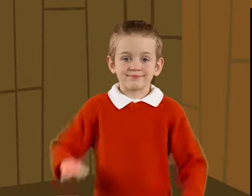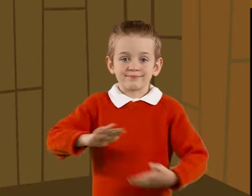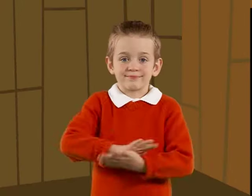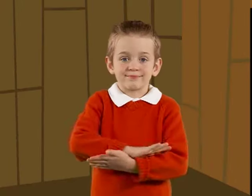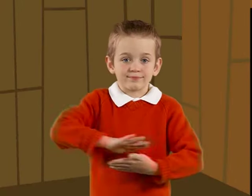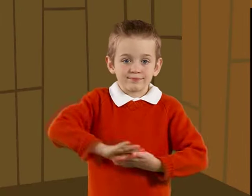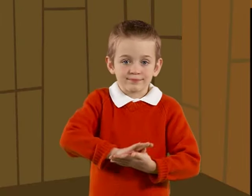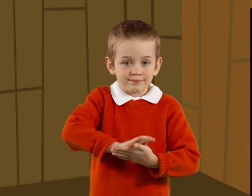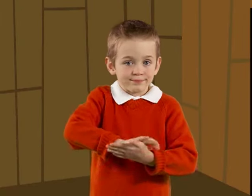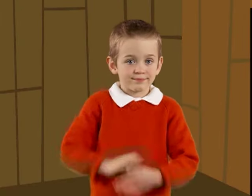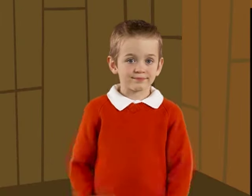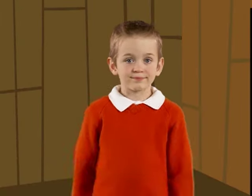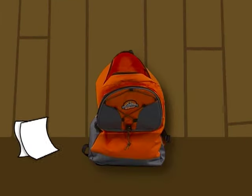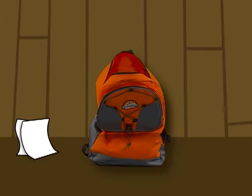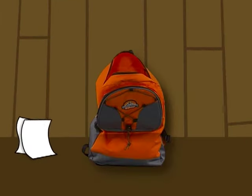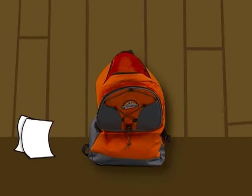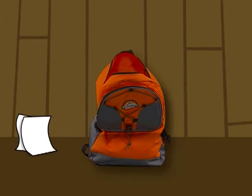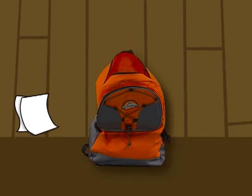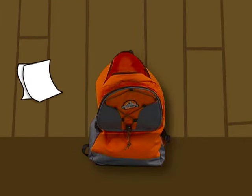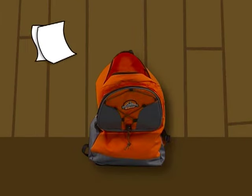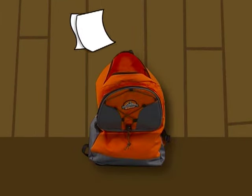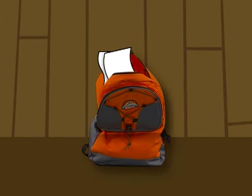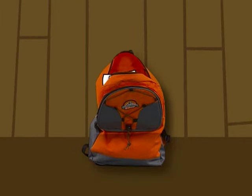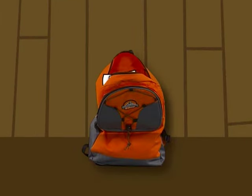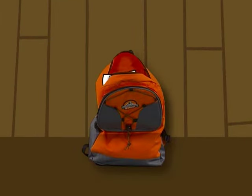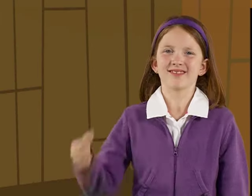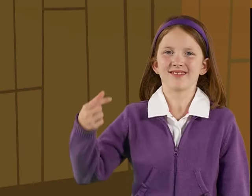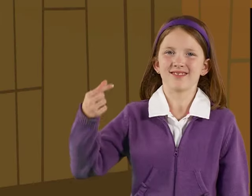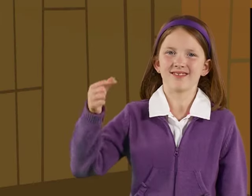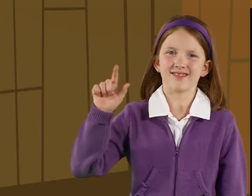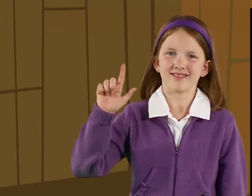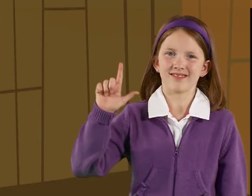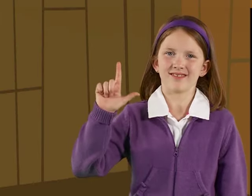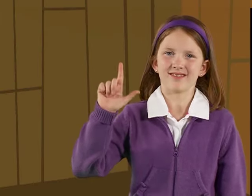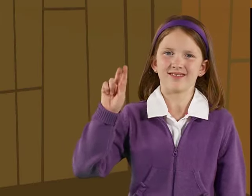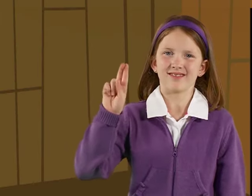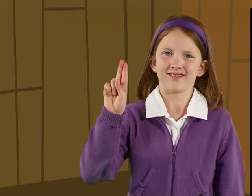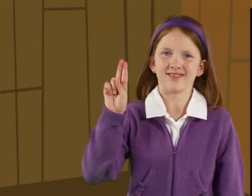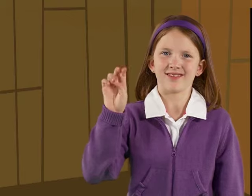You've got my paper. You've got my glue.